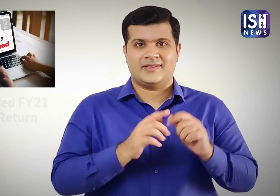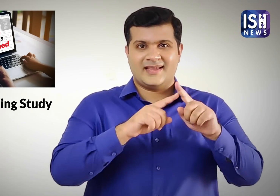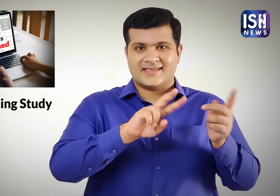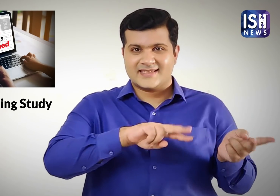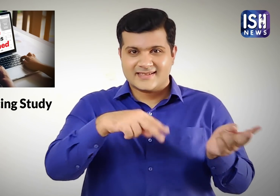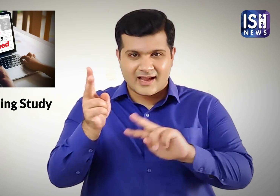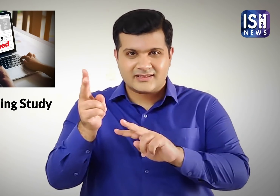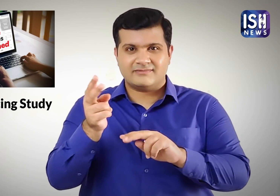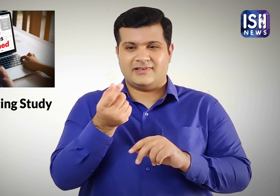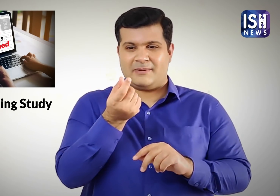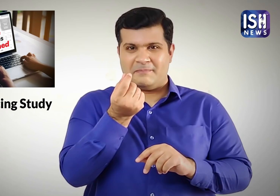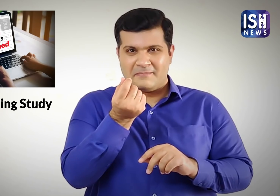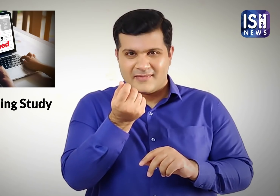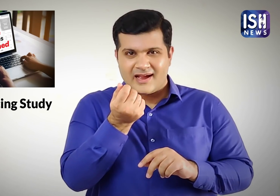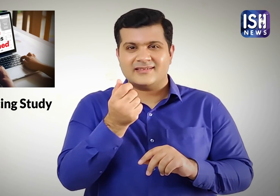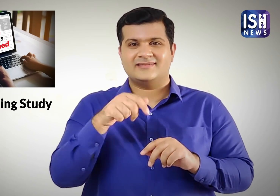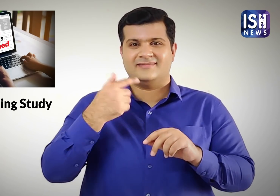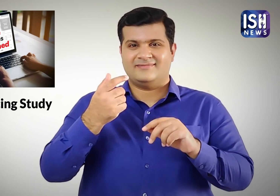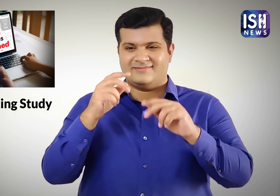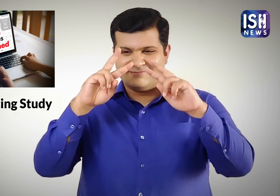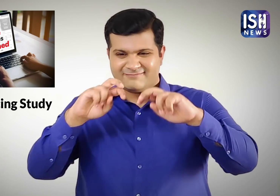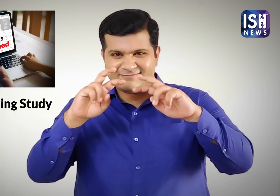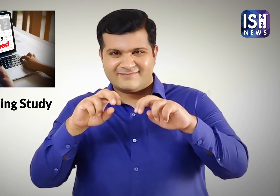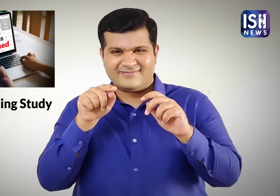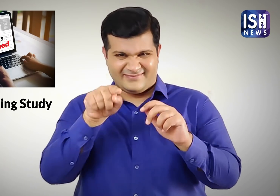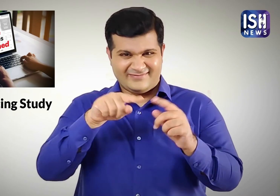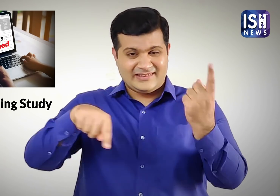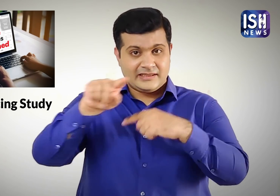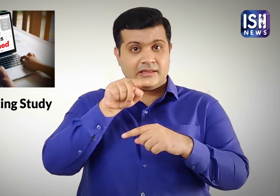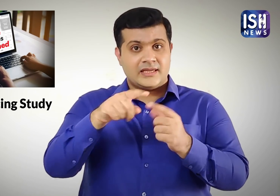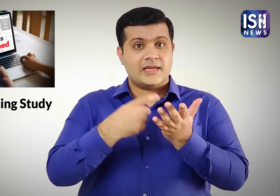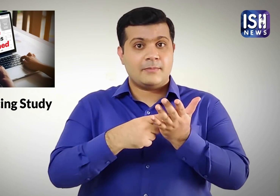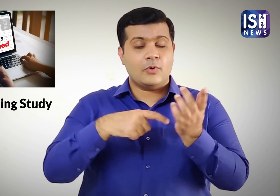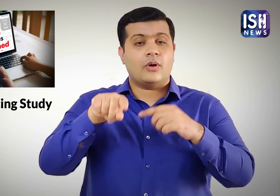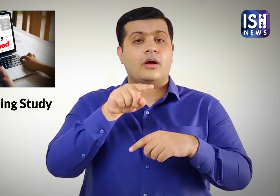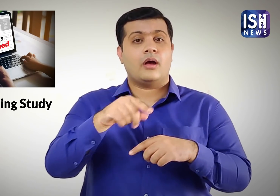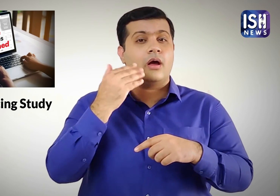Due date of Transfer Pricing Study report extended to November 30th.